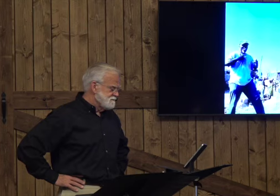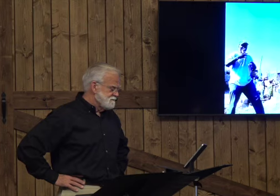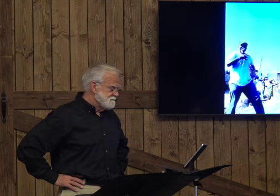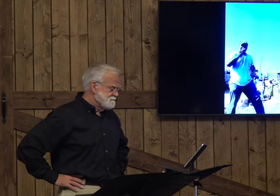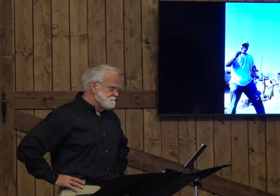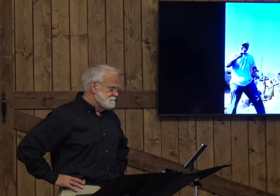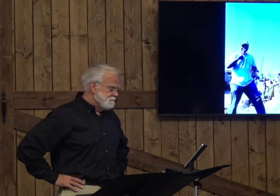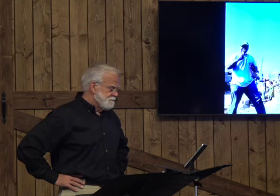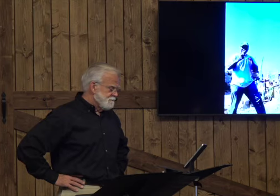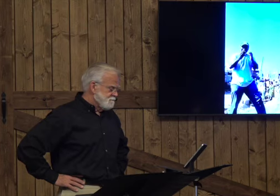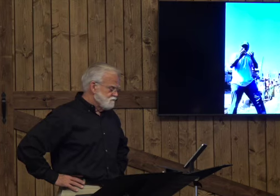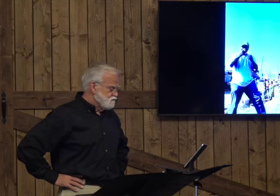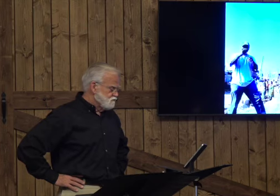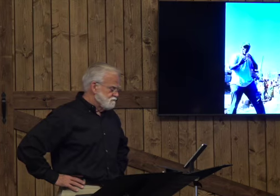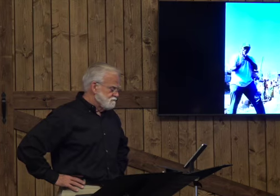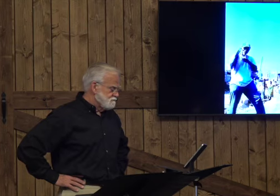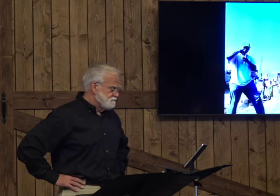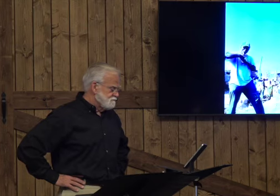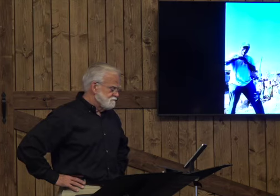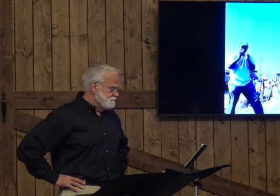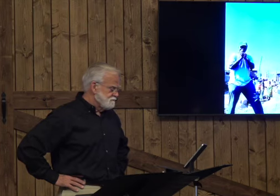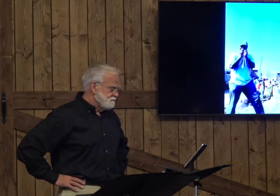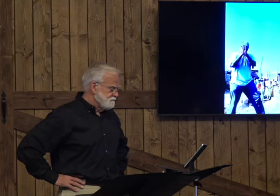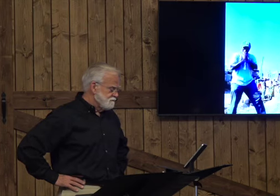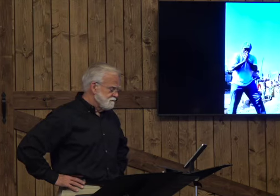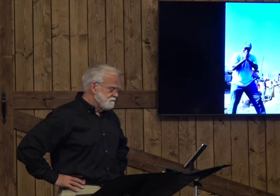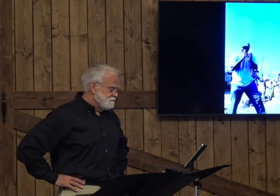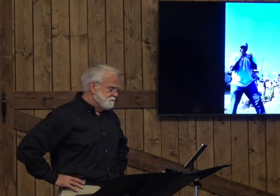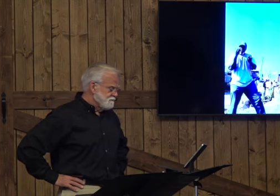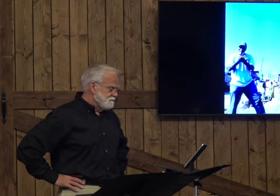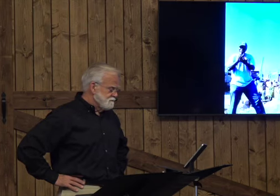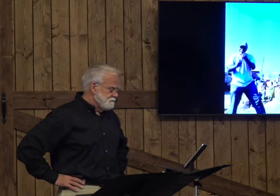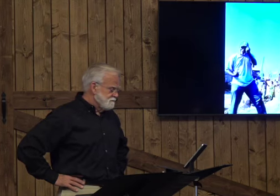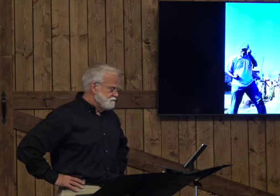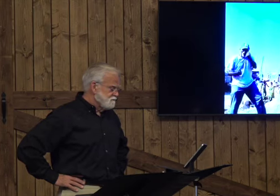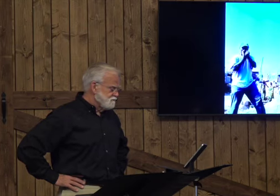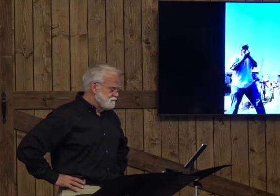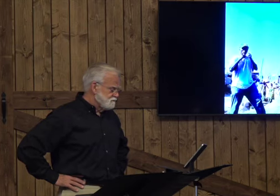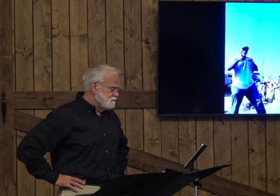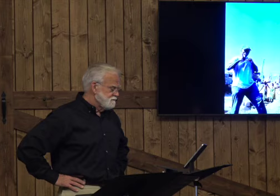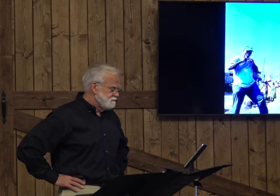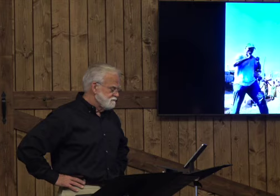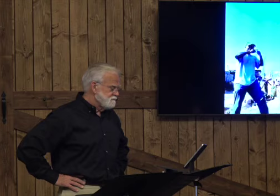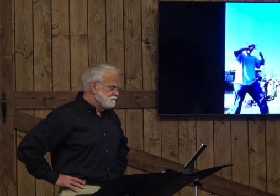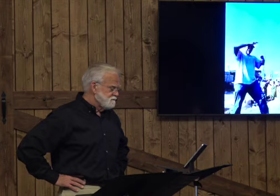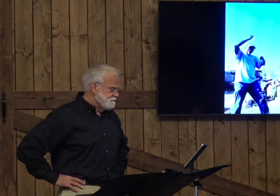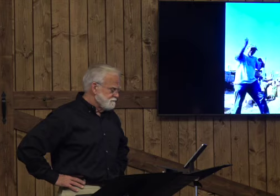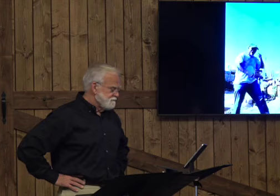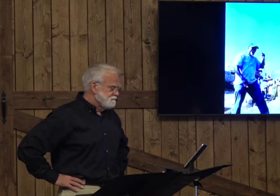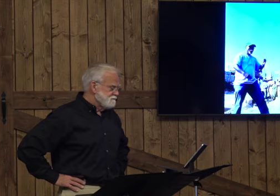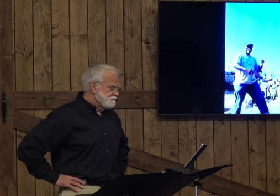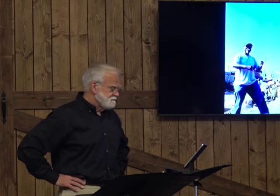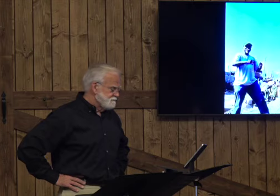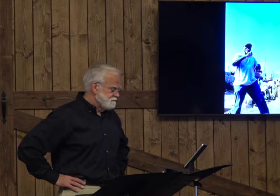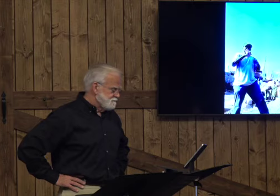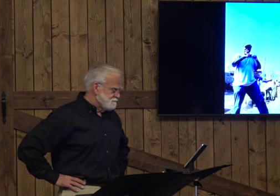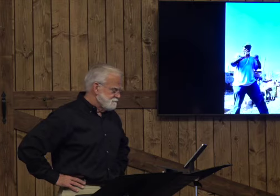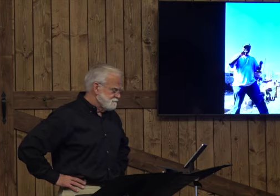We're very excited, and we want you to join with us in prayer and financial support until